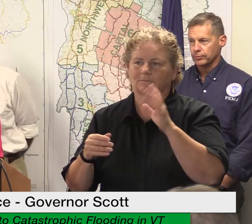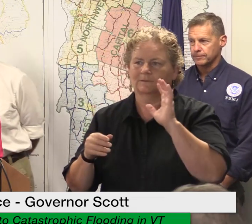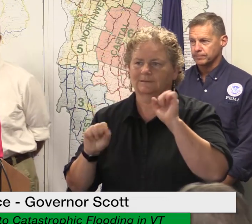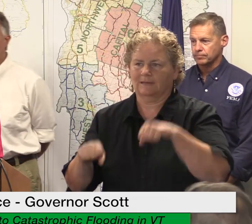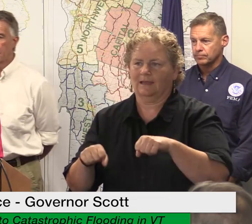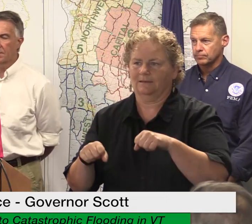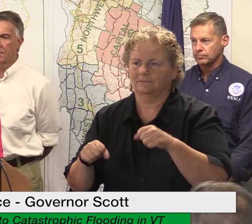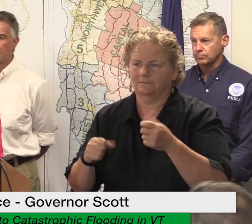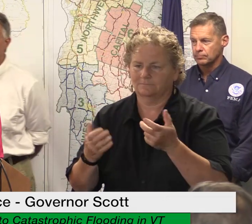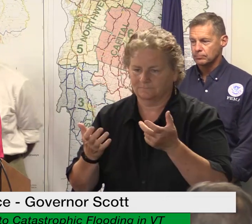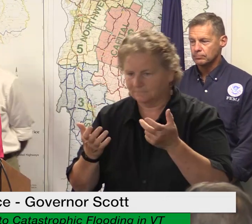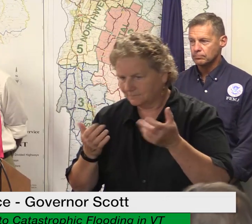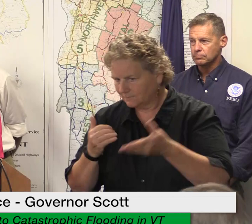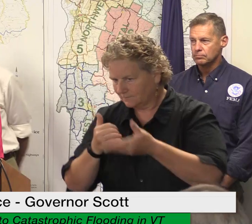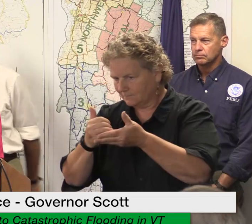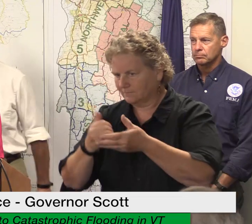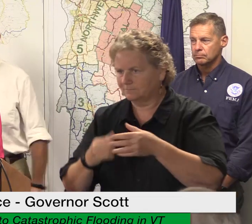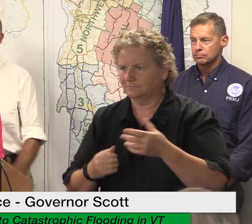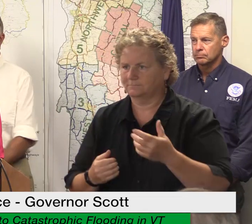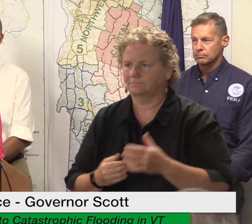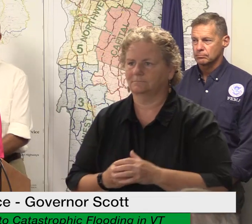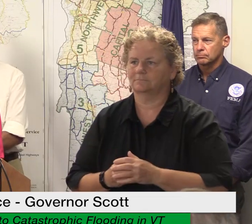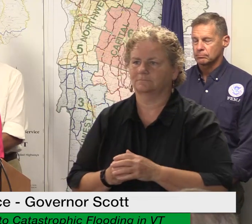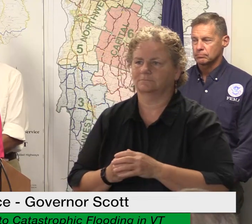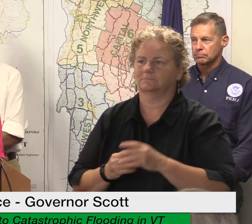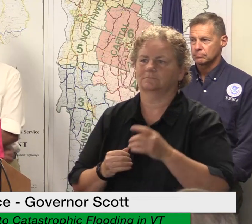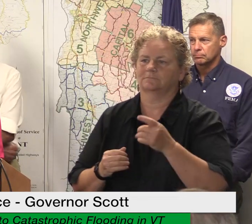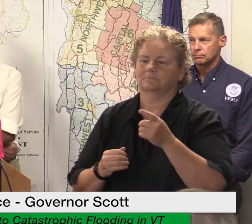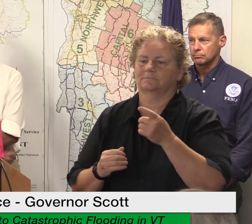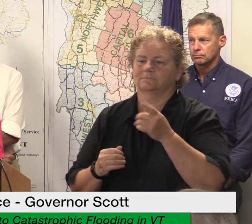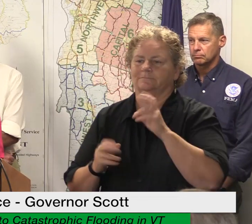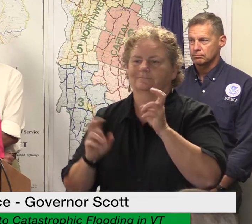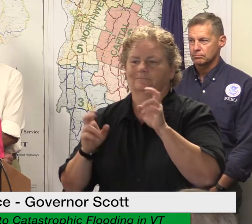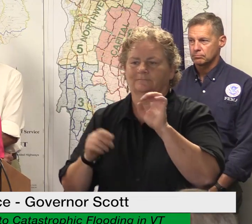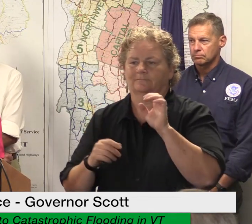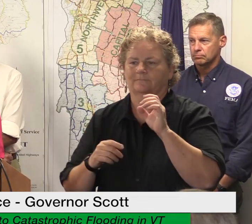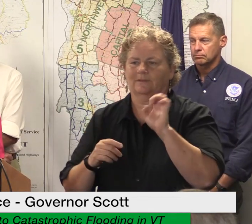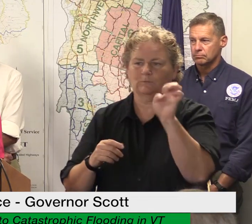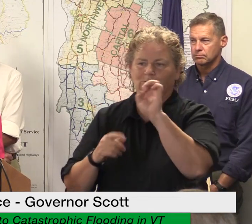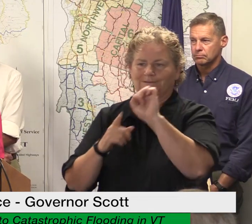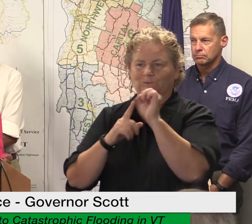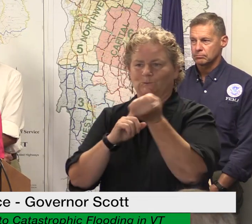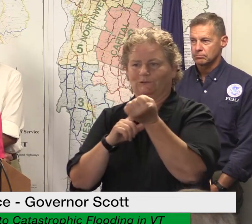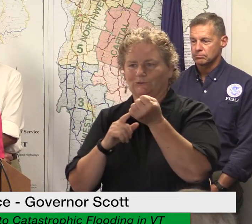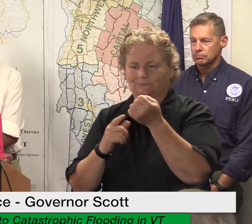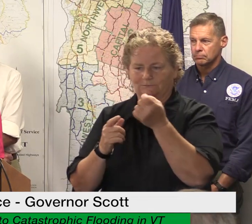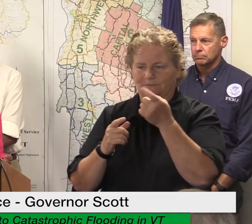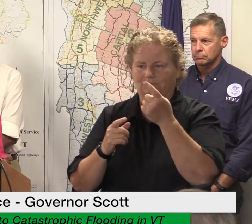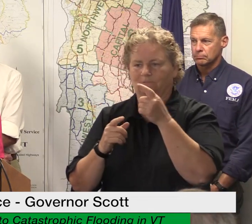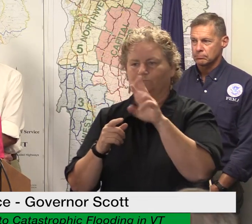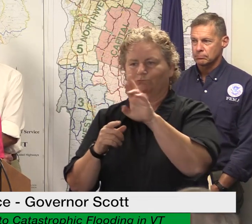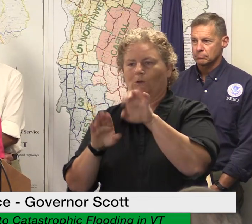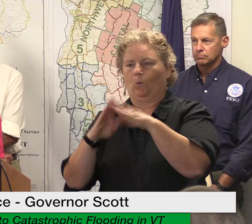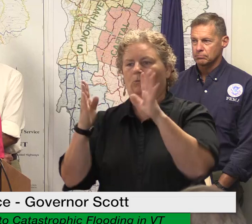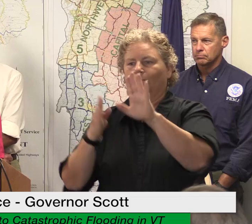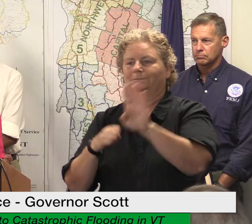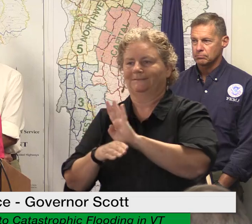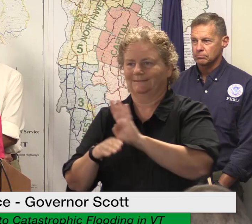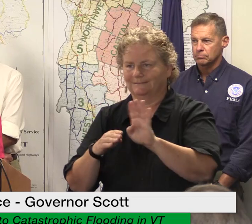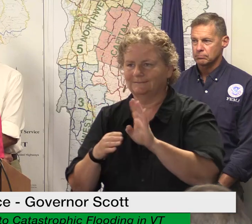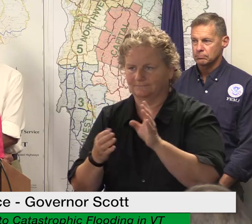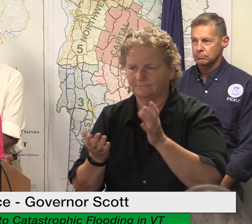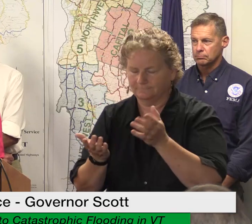emergency gap funding to businesses so they can return to being the economic engines of their local